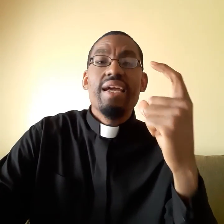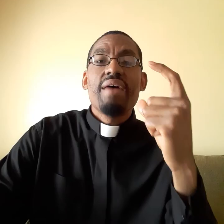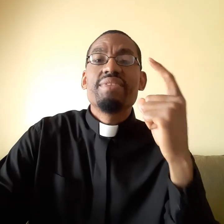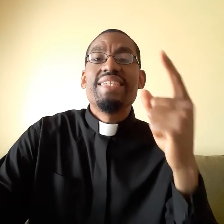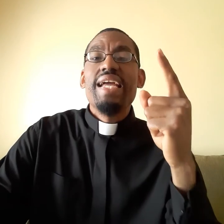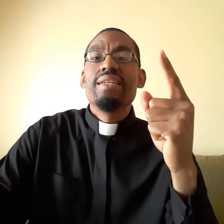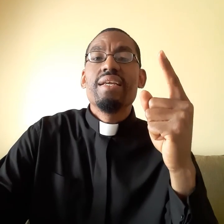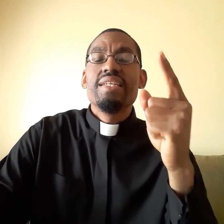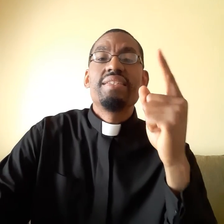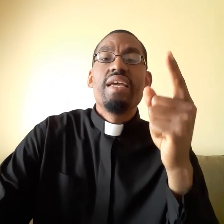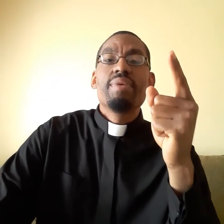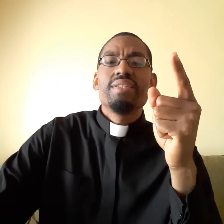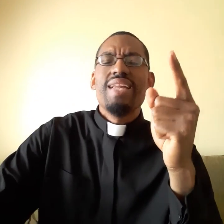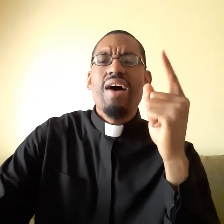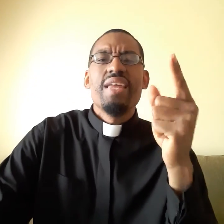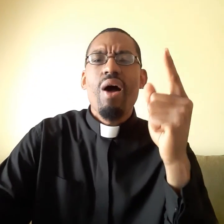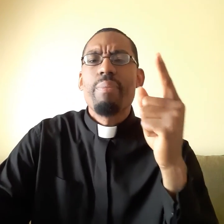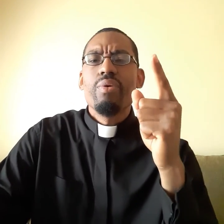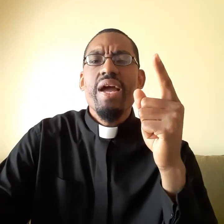of Satan and his demons and how they operate.